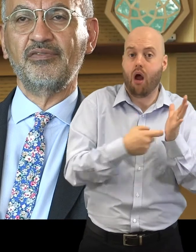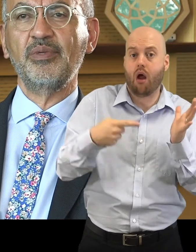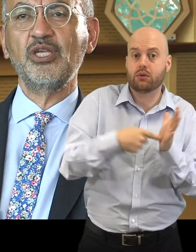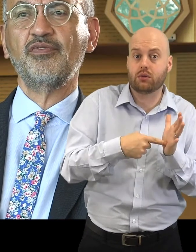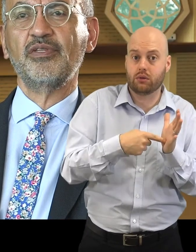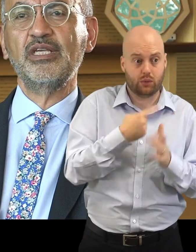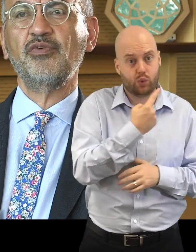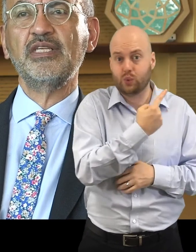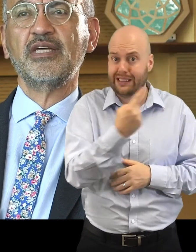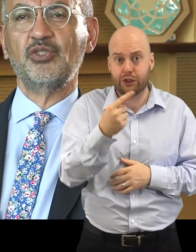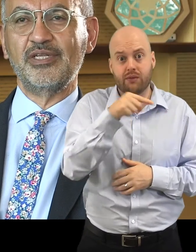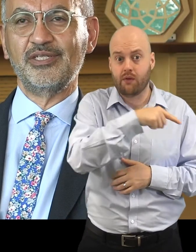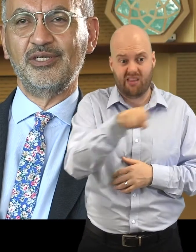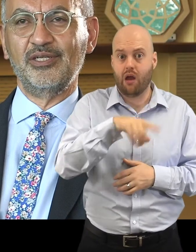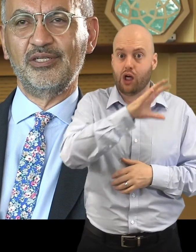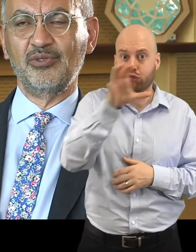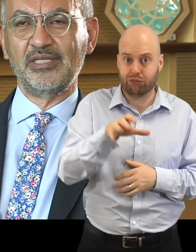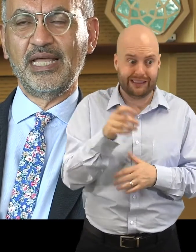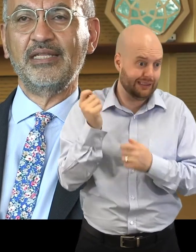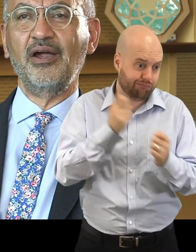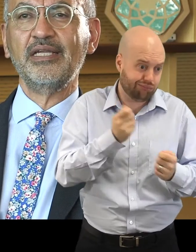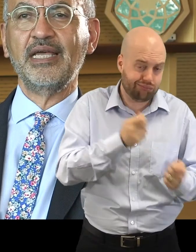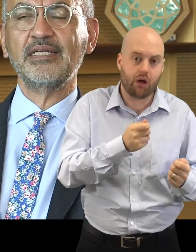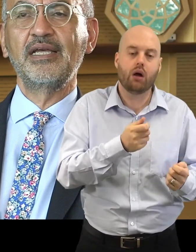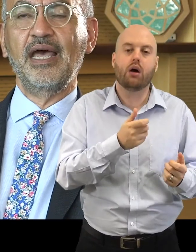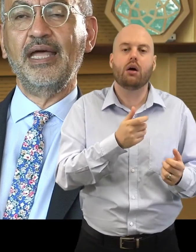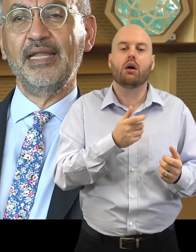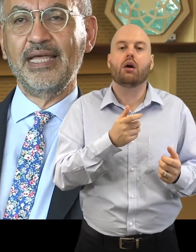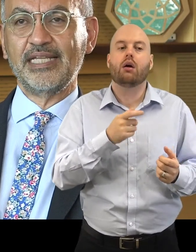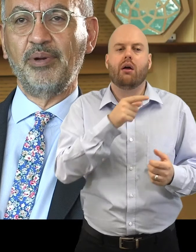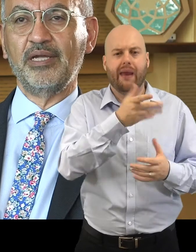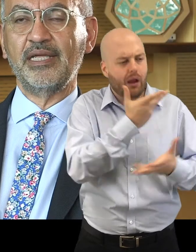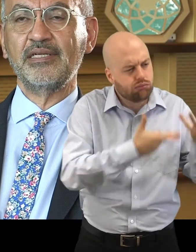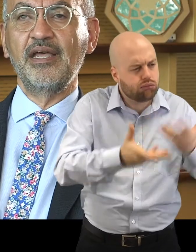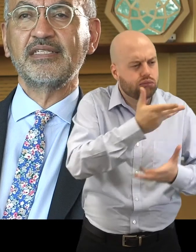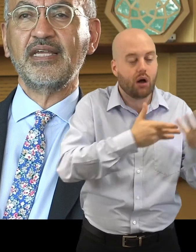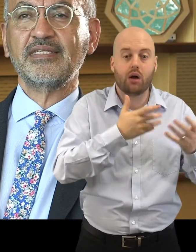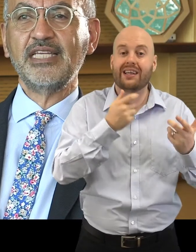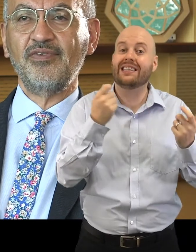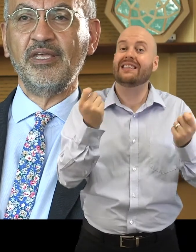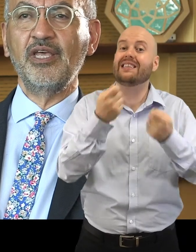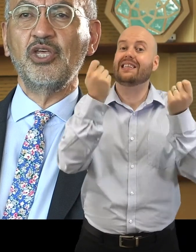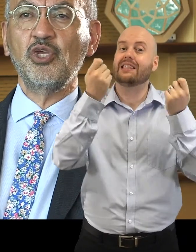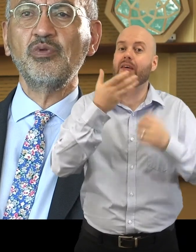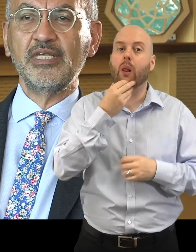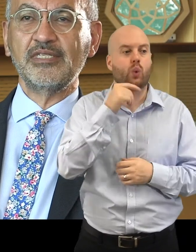from each of these countries to this. And the architects and the landscape architects successfully use these